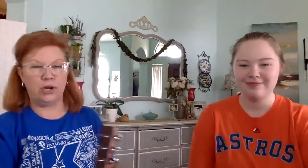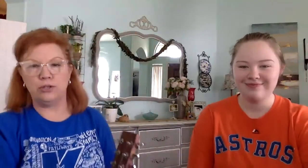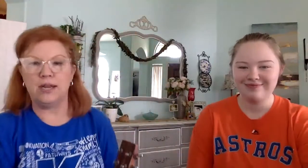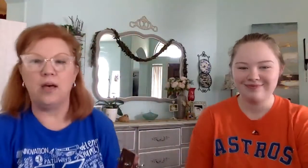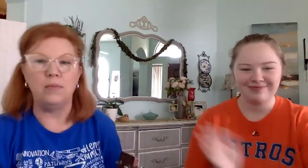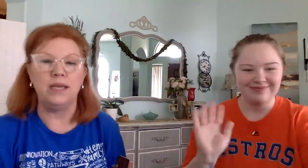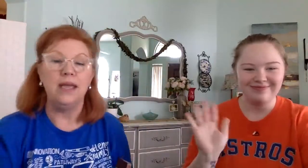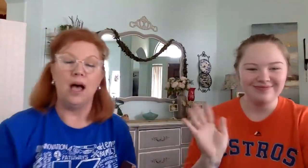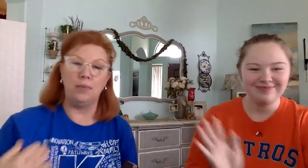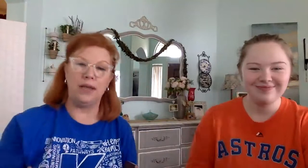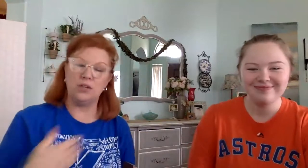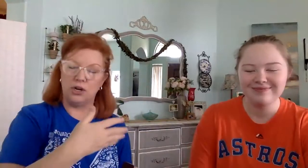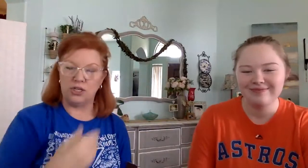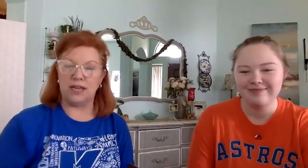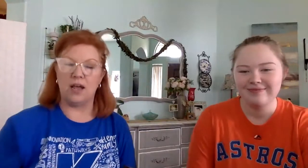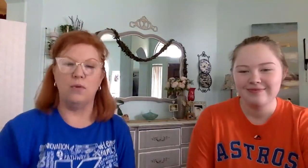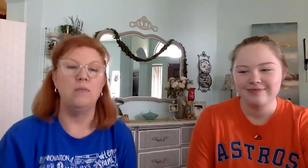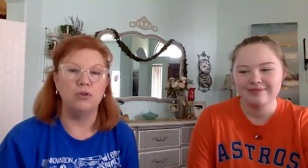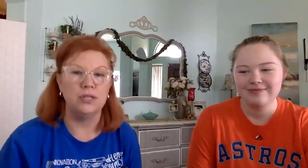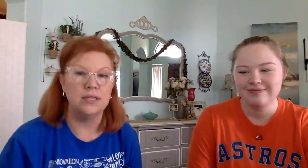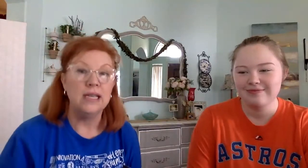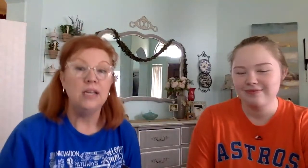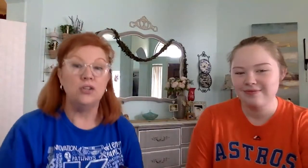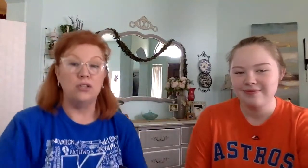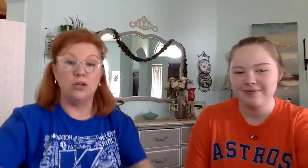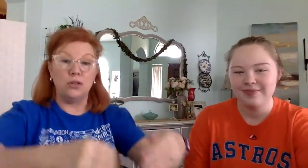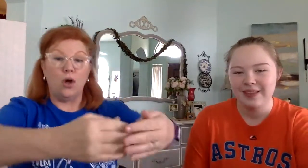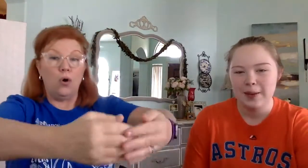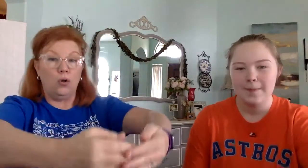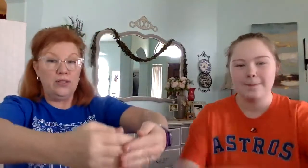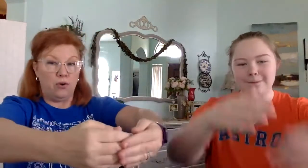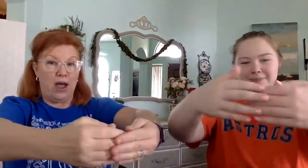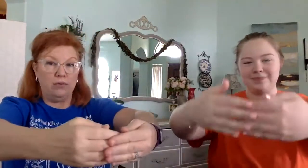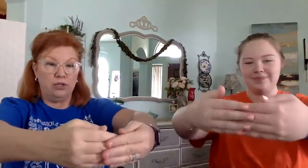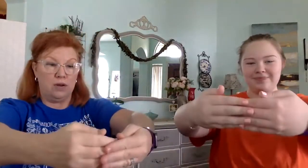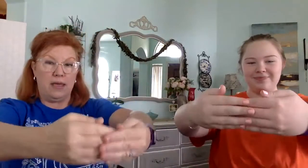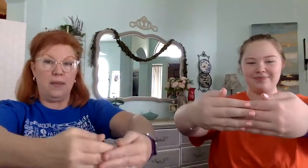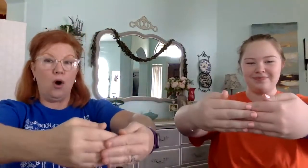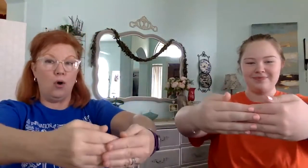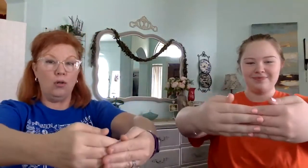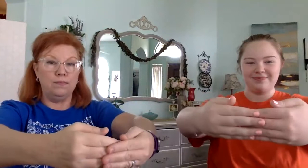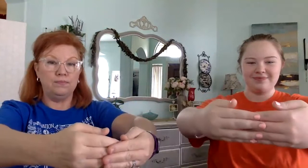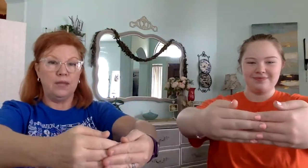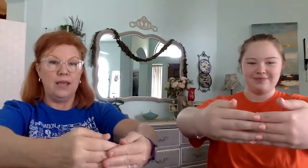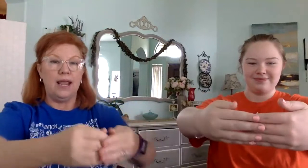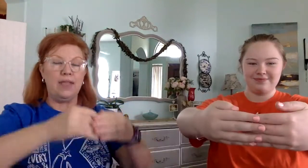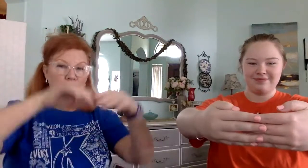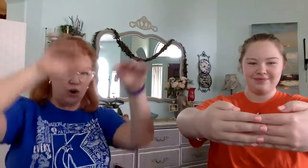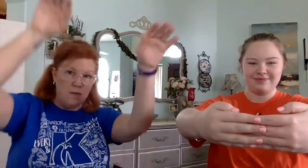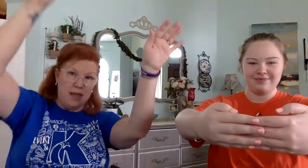here who's going to help me. I'll play guitar and she's going to help with emotions. So it starts with a hole in the ground. You're going to make a big hole and then you're going to make